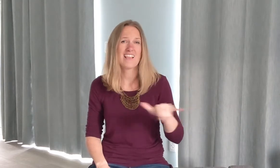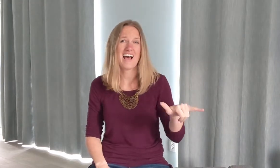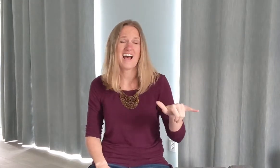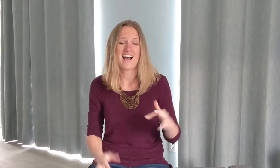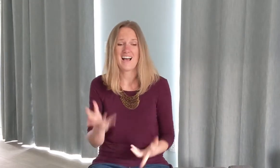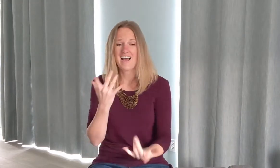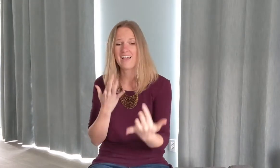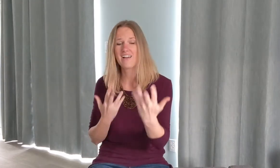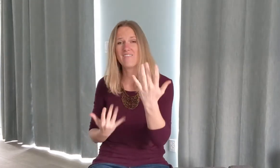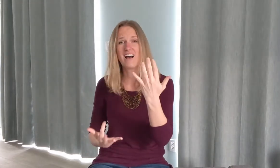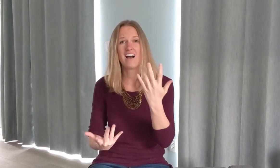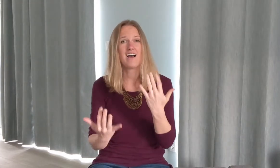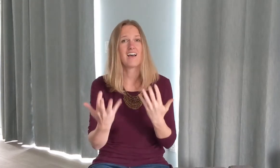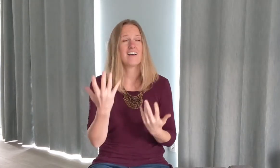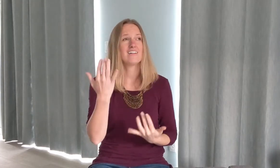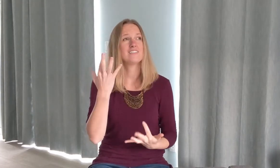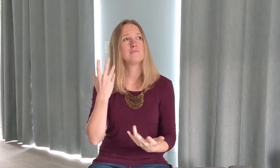like a fire